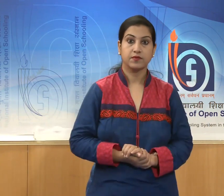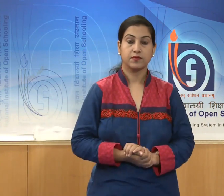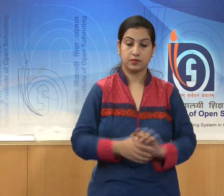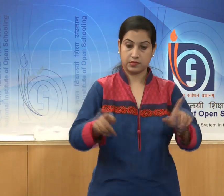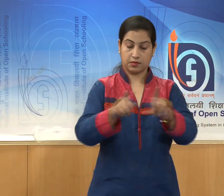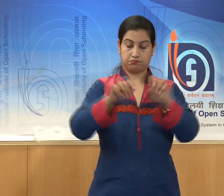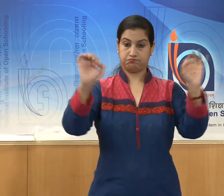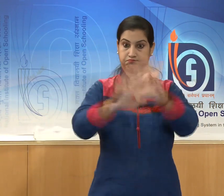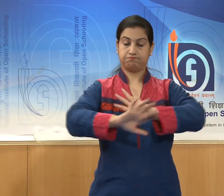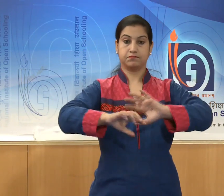bull.